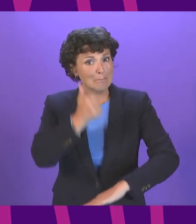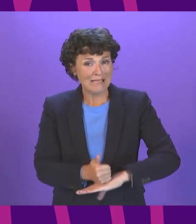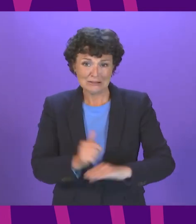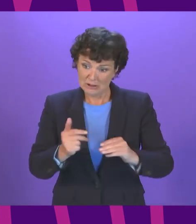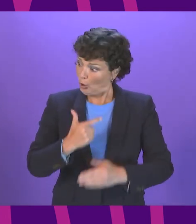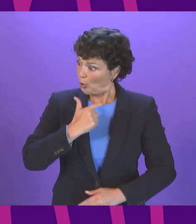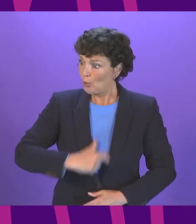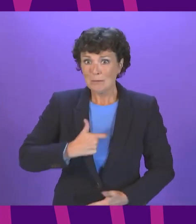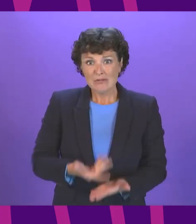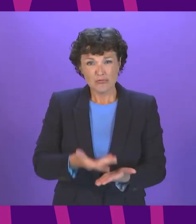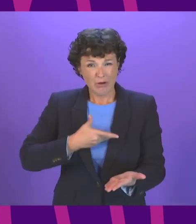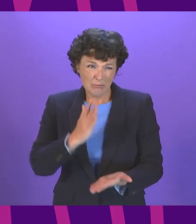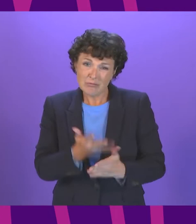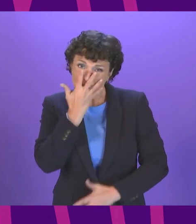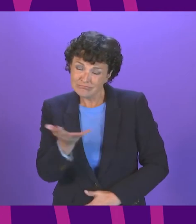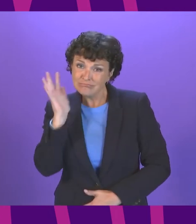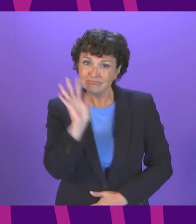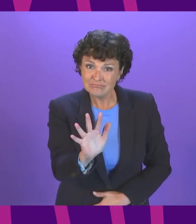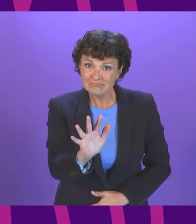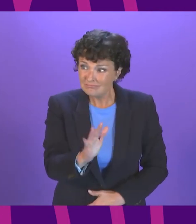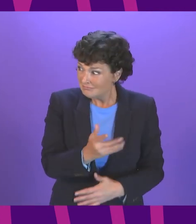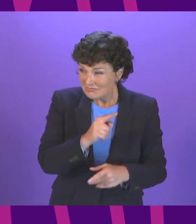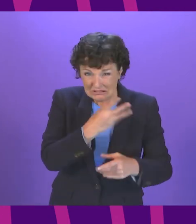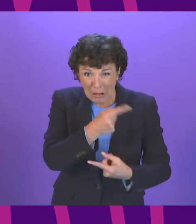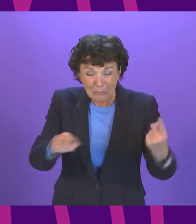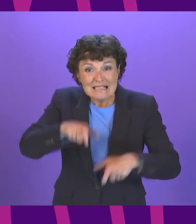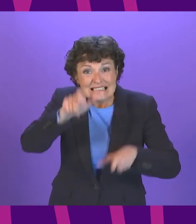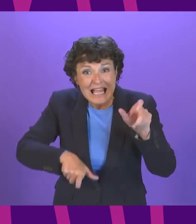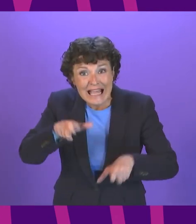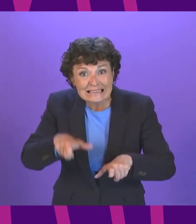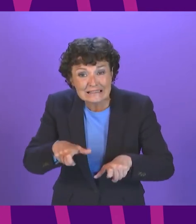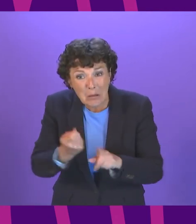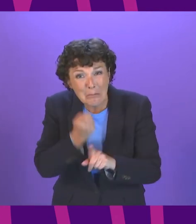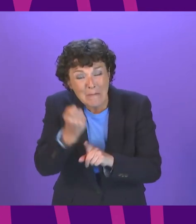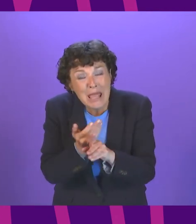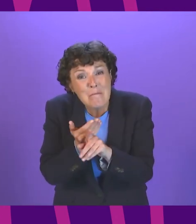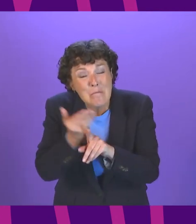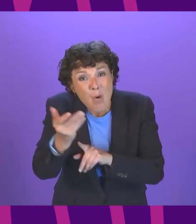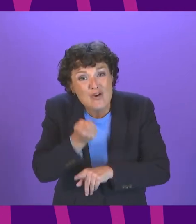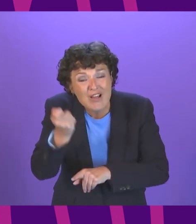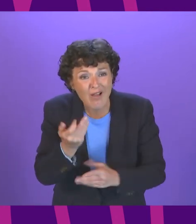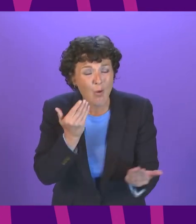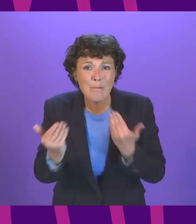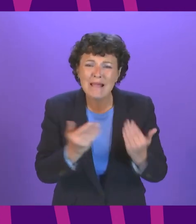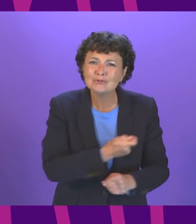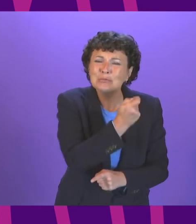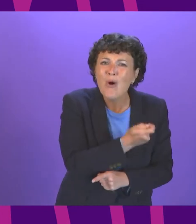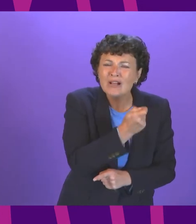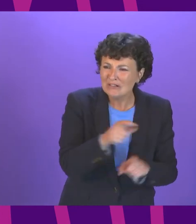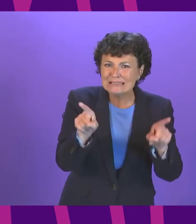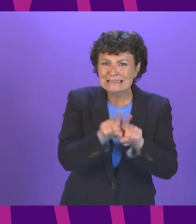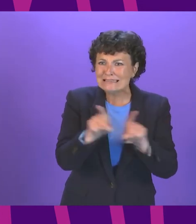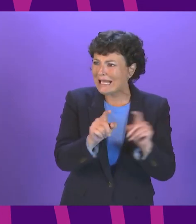disgrace that many tenants and their families now pay more each month in rent than it would cost to pay a mortgage on the same property